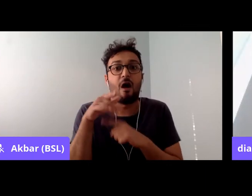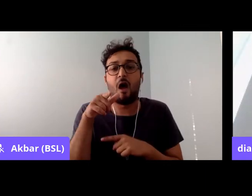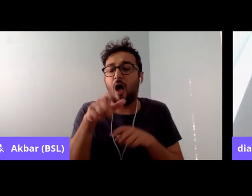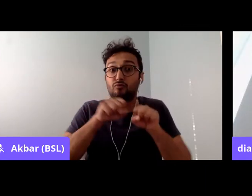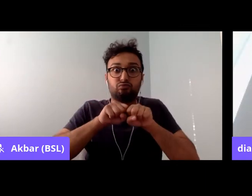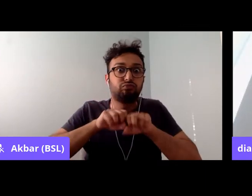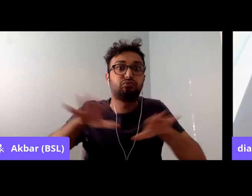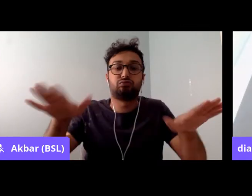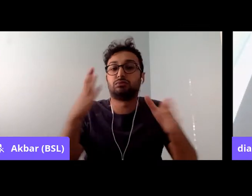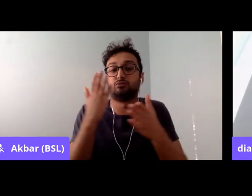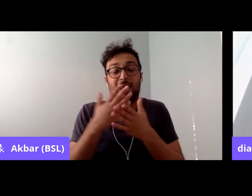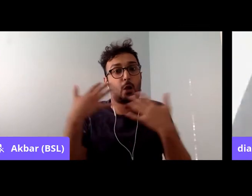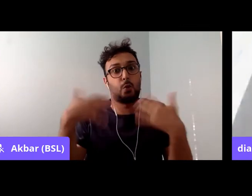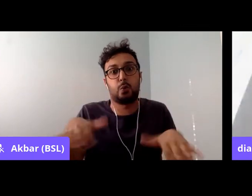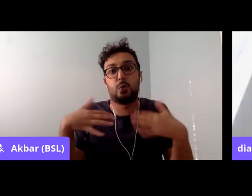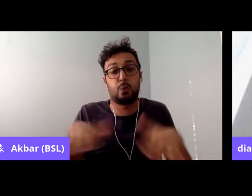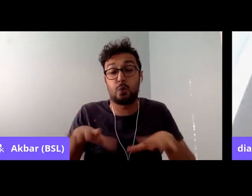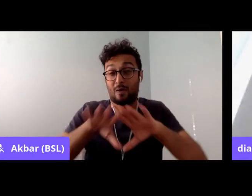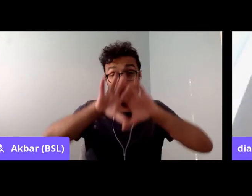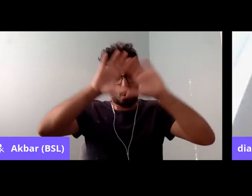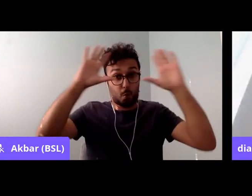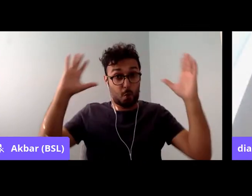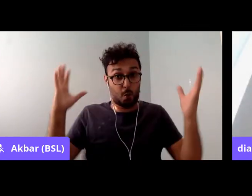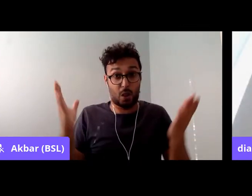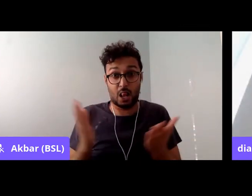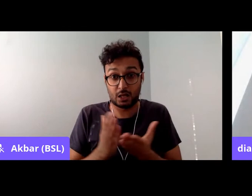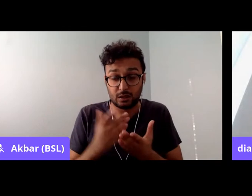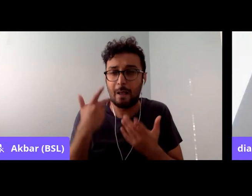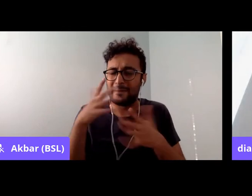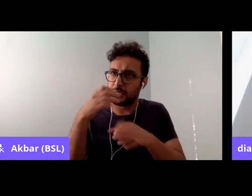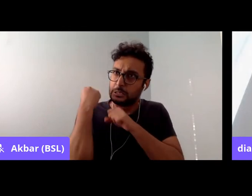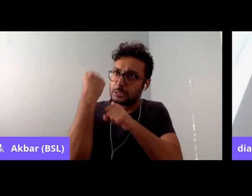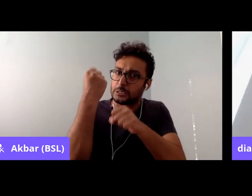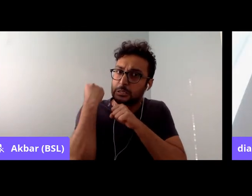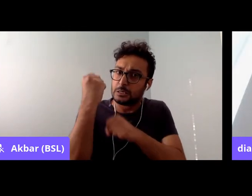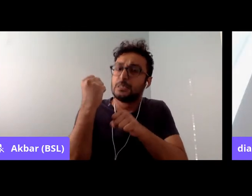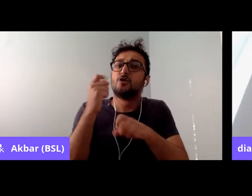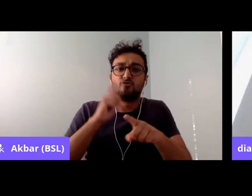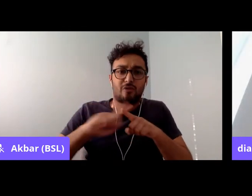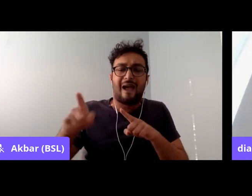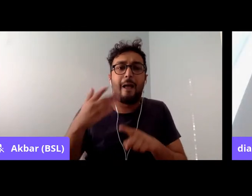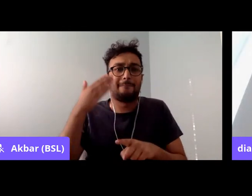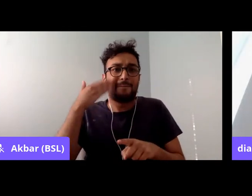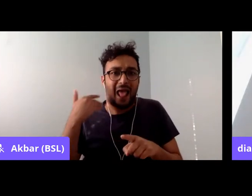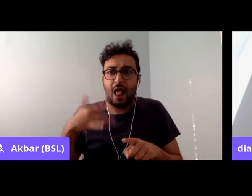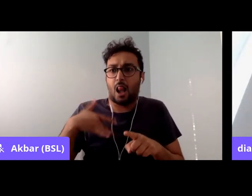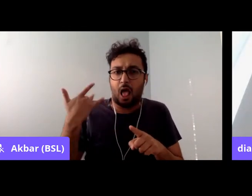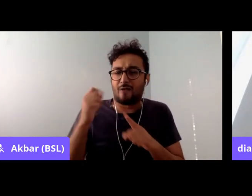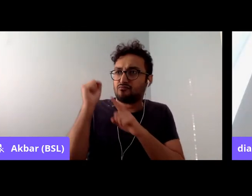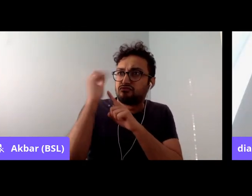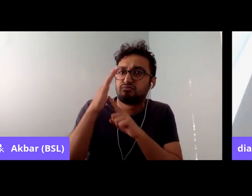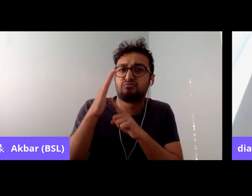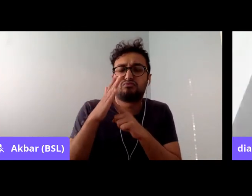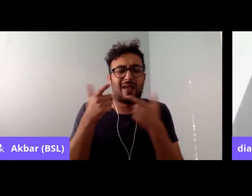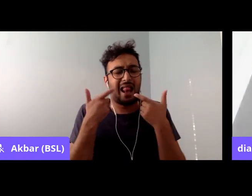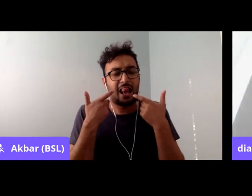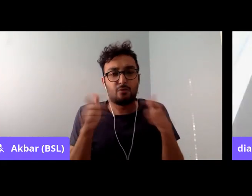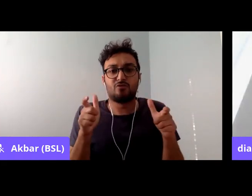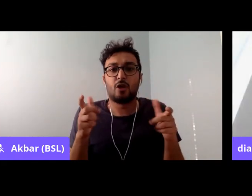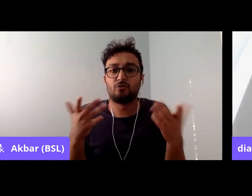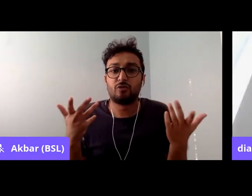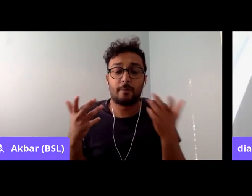against racism and for black liberation. And what's even more extraordinary is it has big support